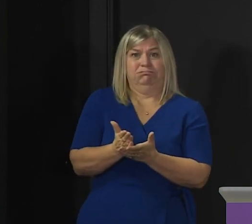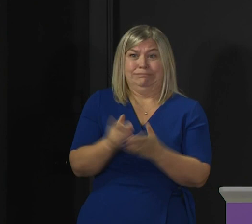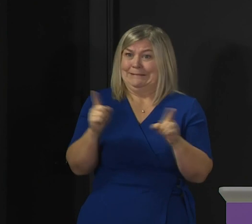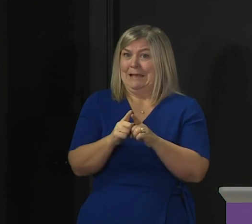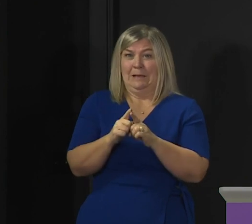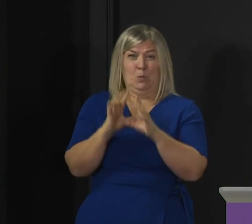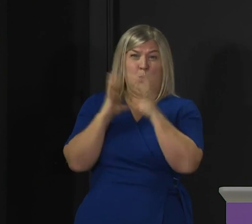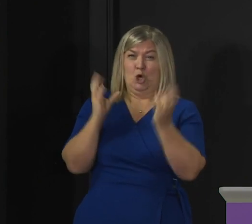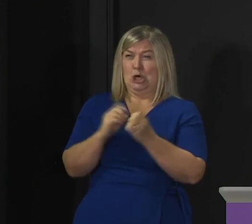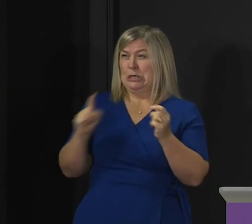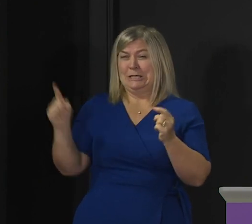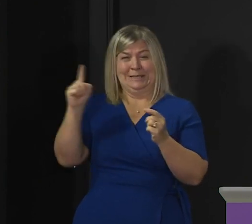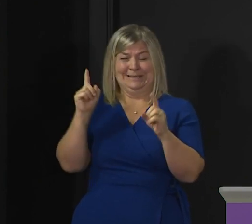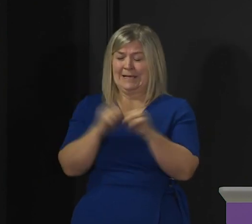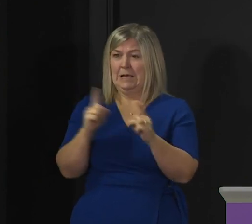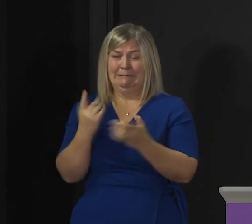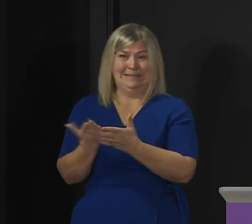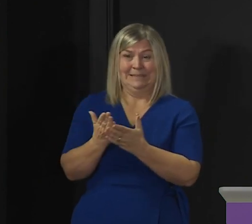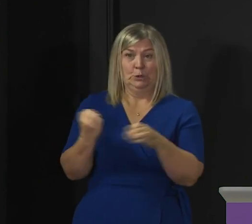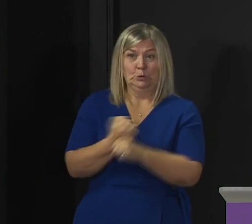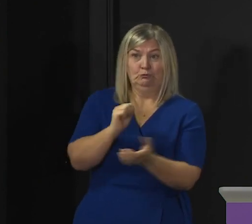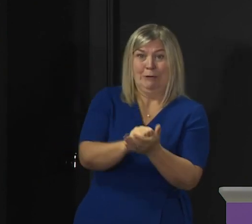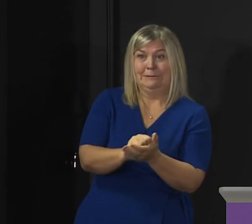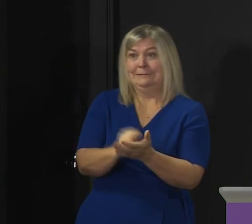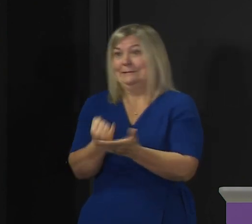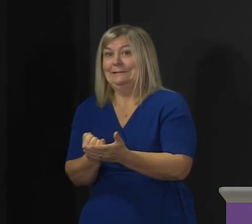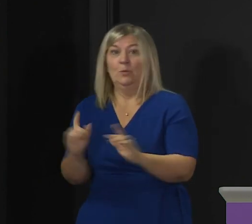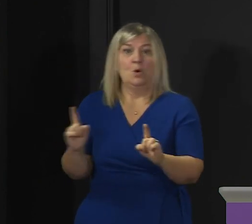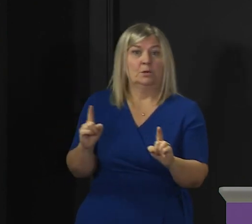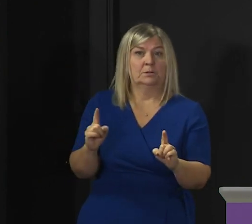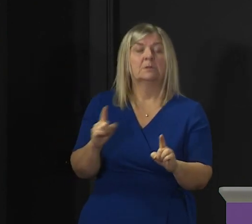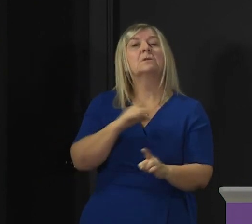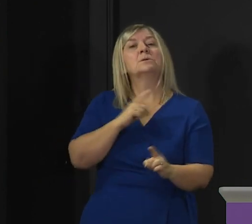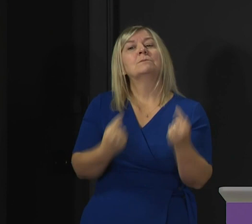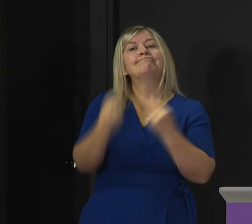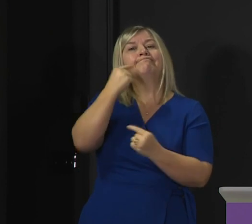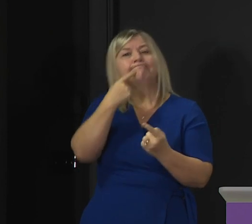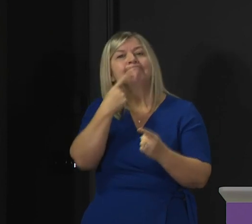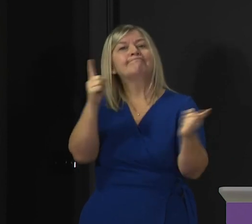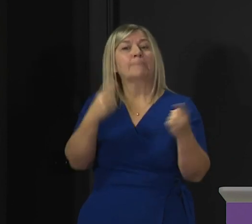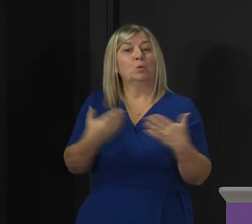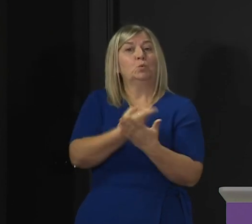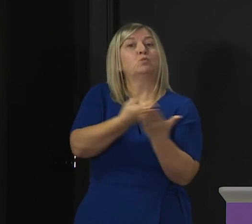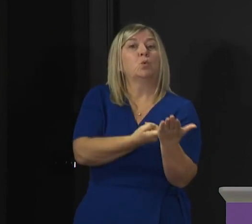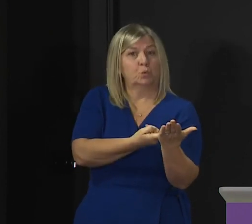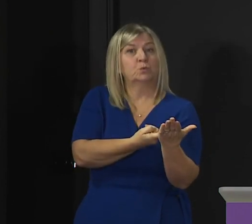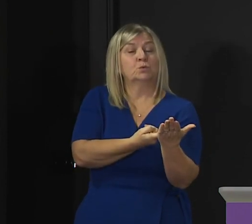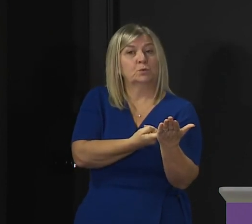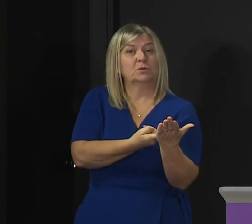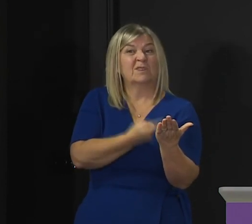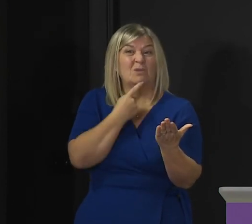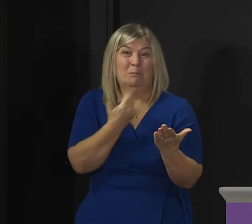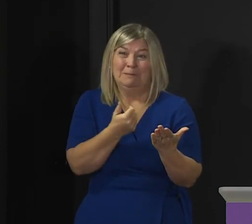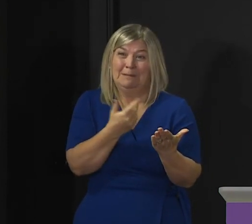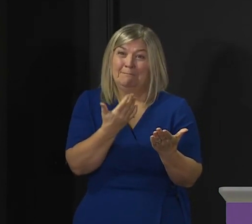do. That's why I made clear last week, when I set out the levels that would apply initially, that we might yet have to go